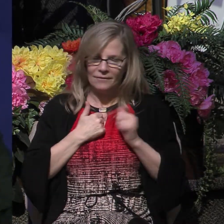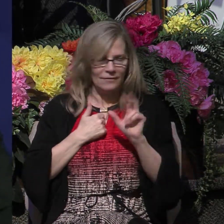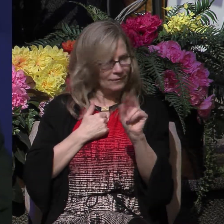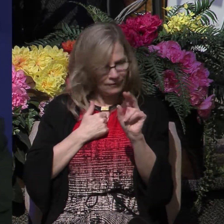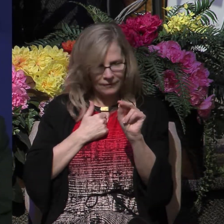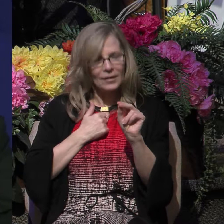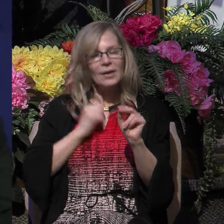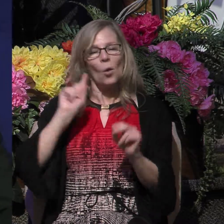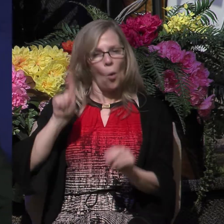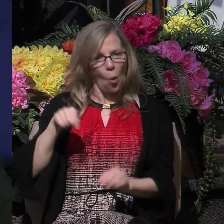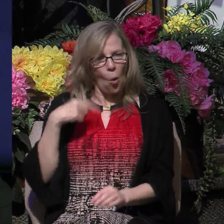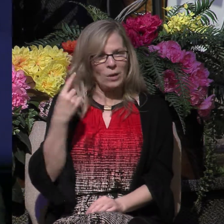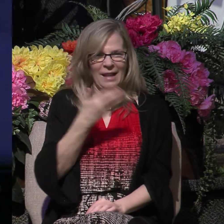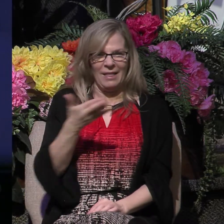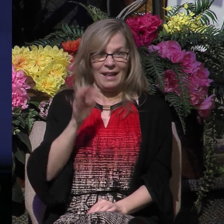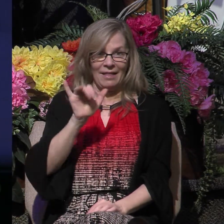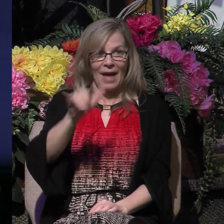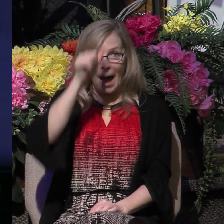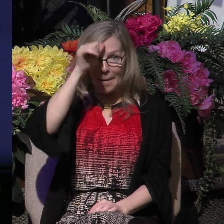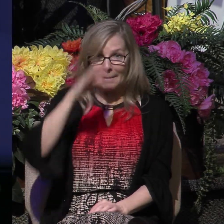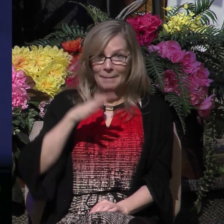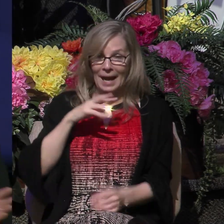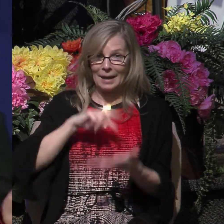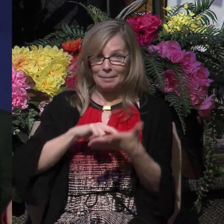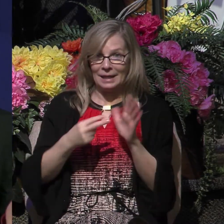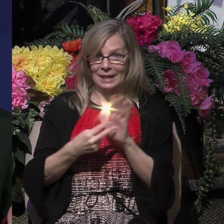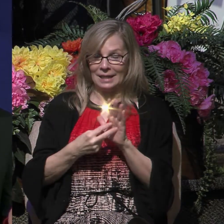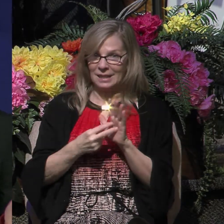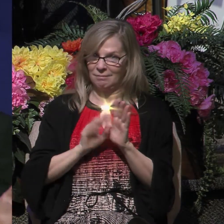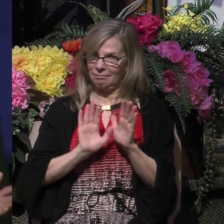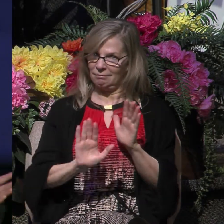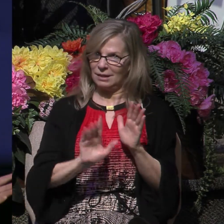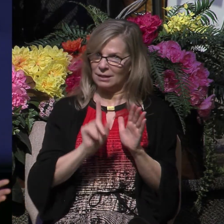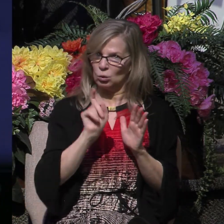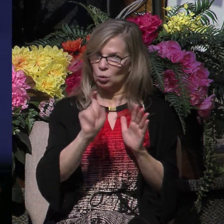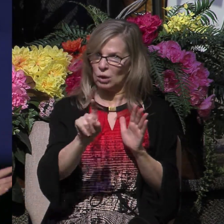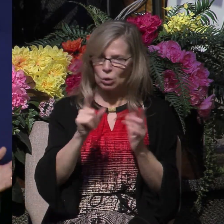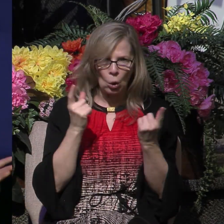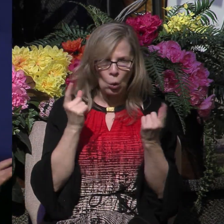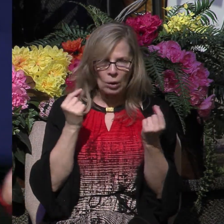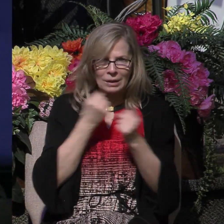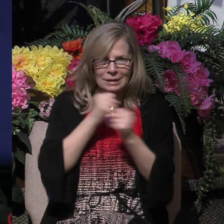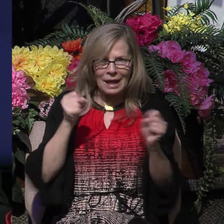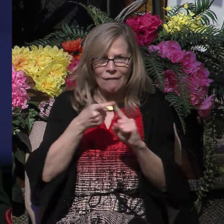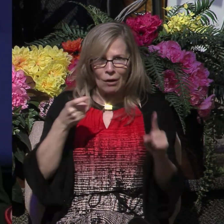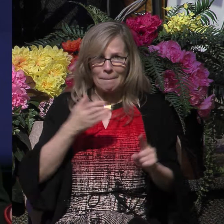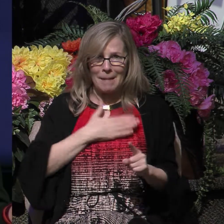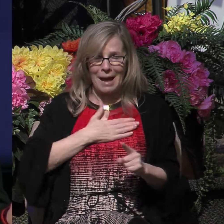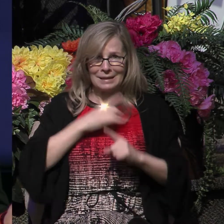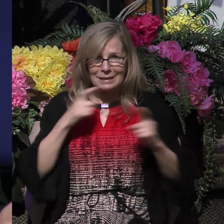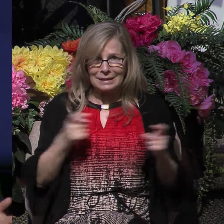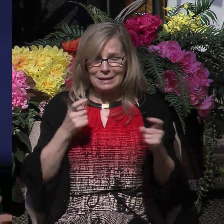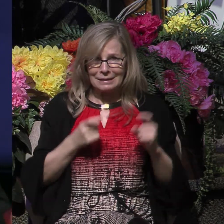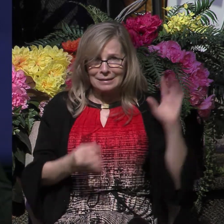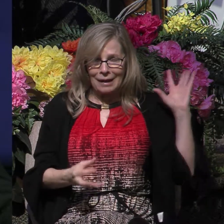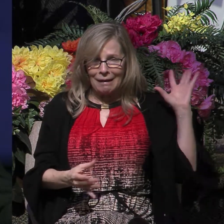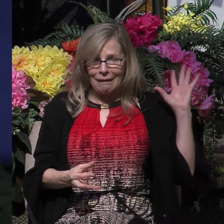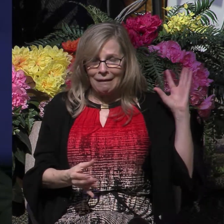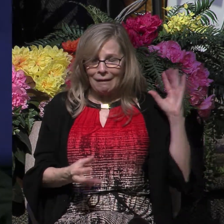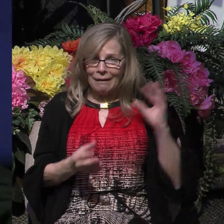possibly mean by this question, what must I do to be saved, is what must I do to be saved from my sins? What must I do to be right